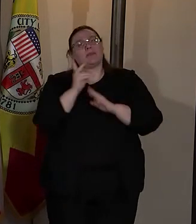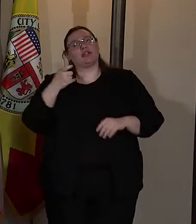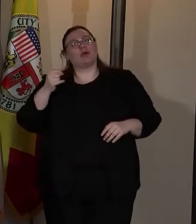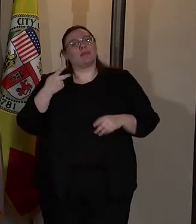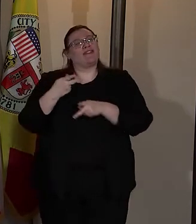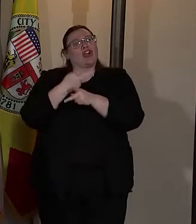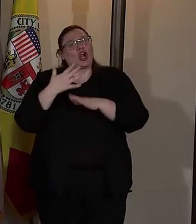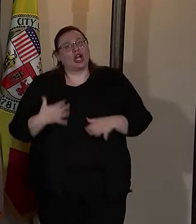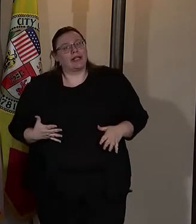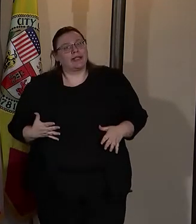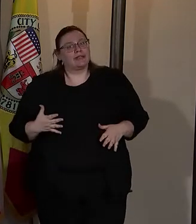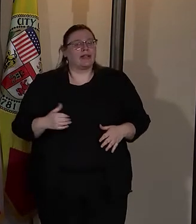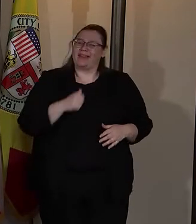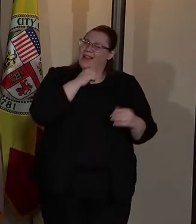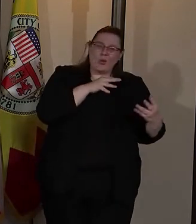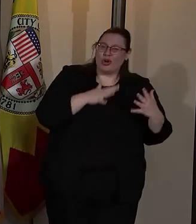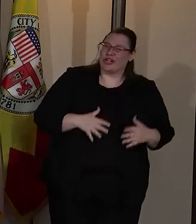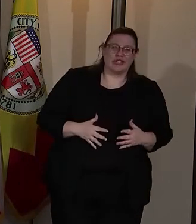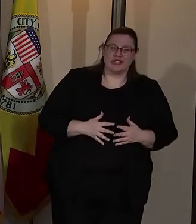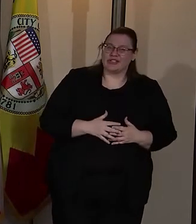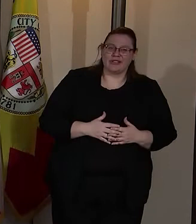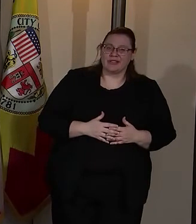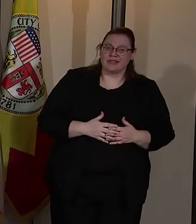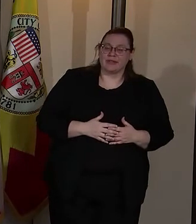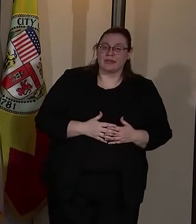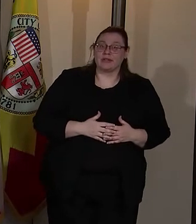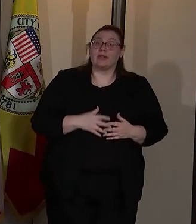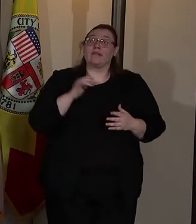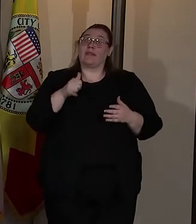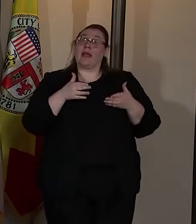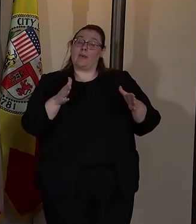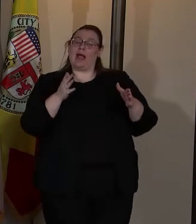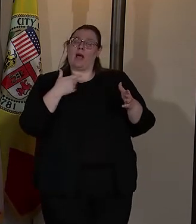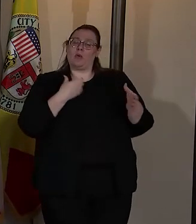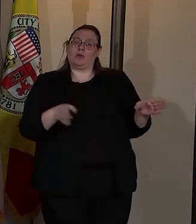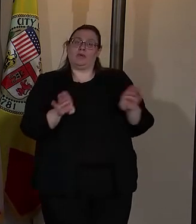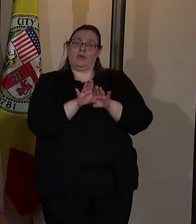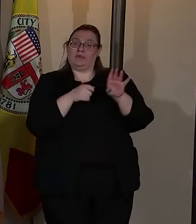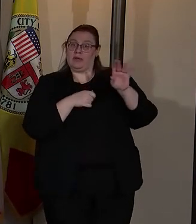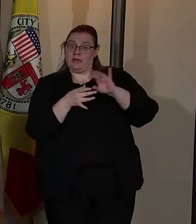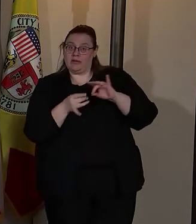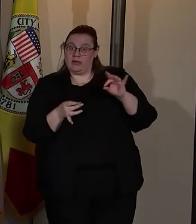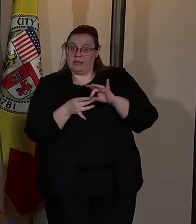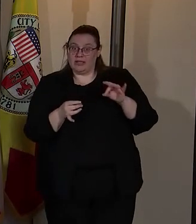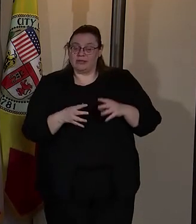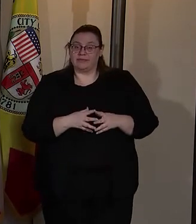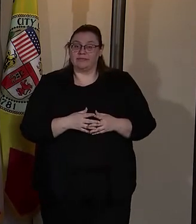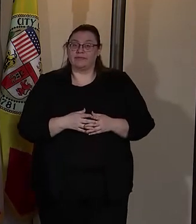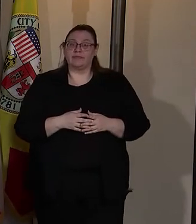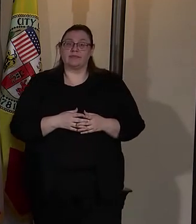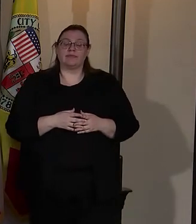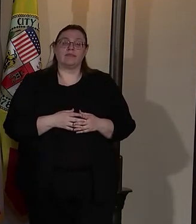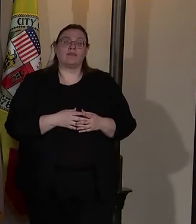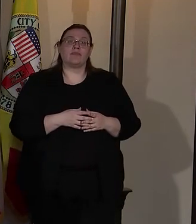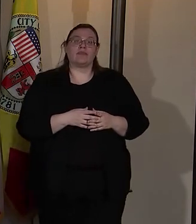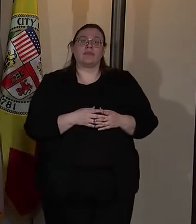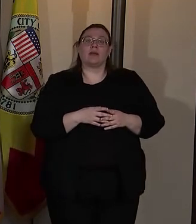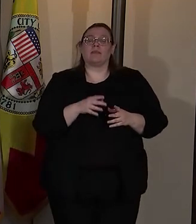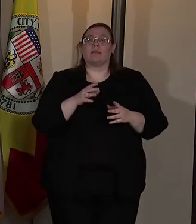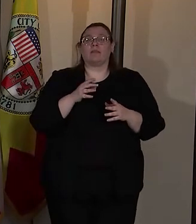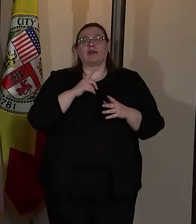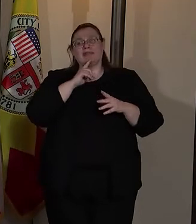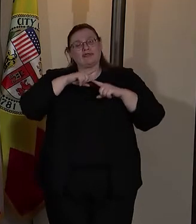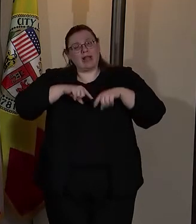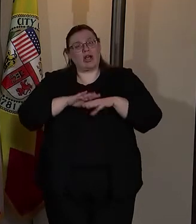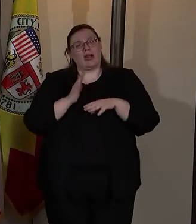guardians, not warriors. To that end, I want to conclude by leaning on our mayor,